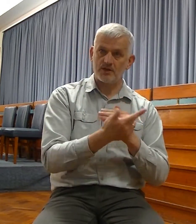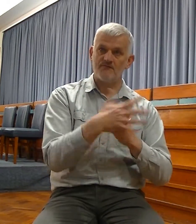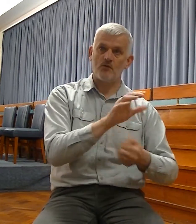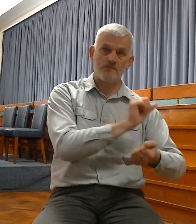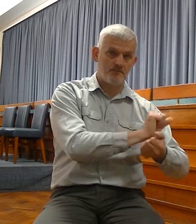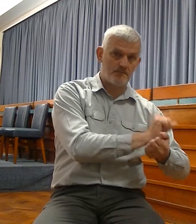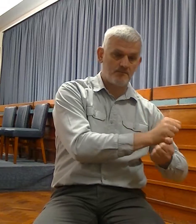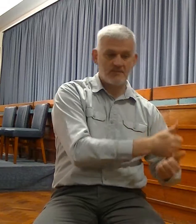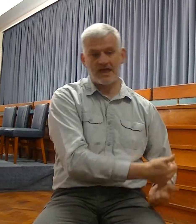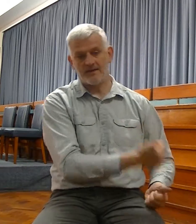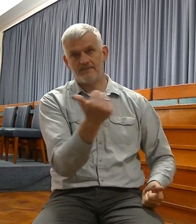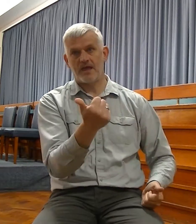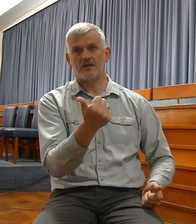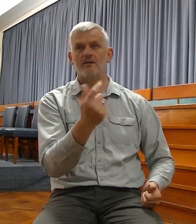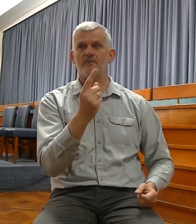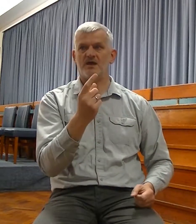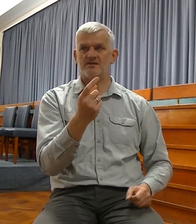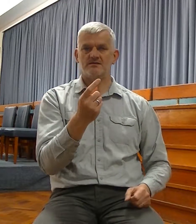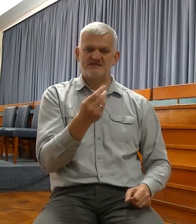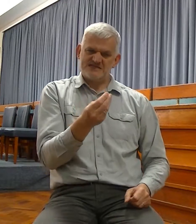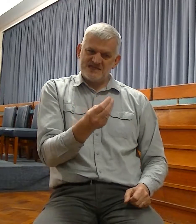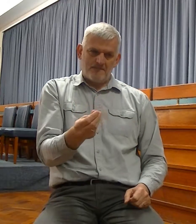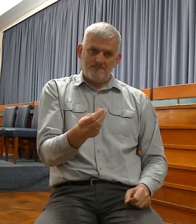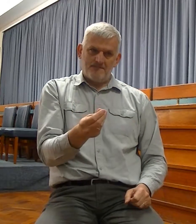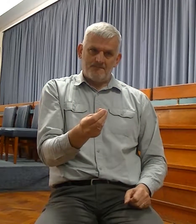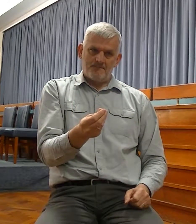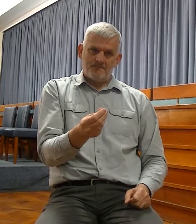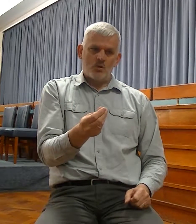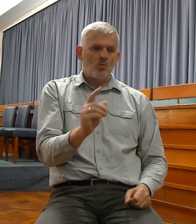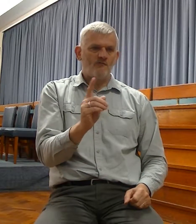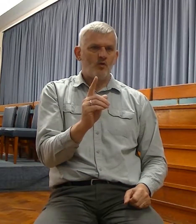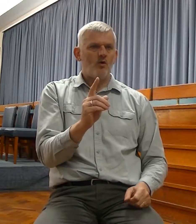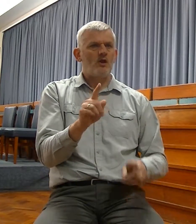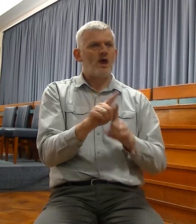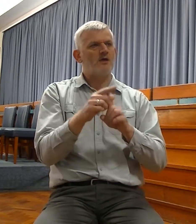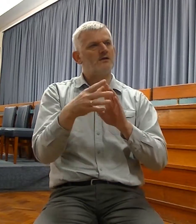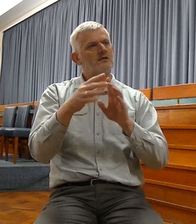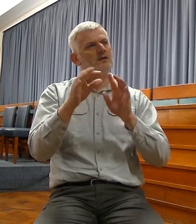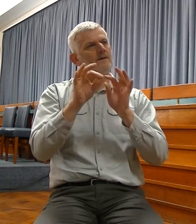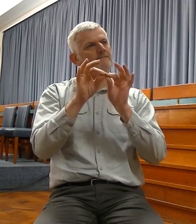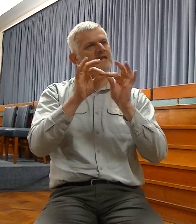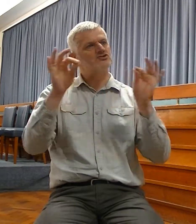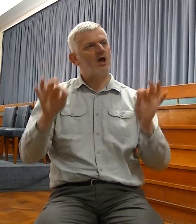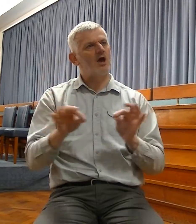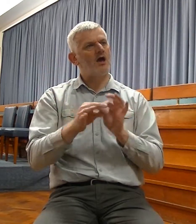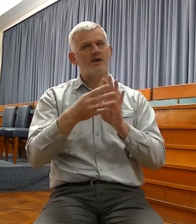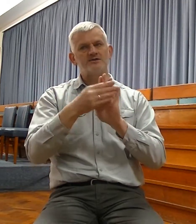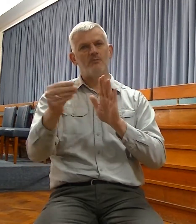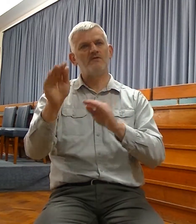but they were only a sign of what would come in the future, an even greater deliverance with the coming